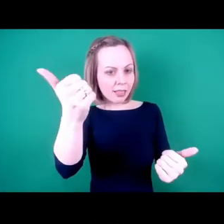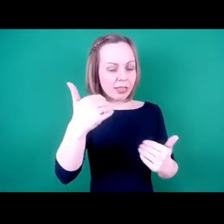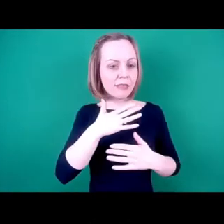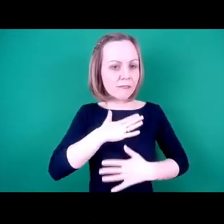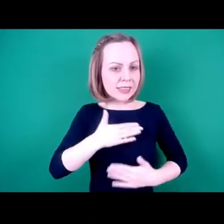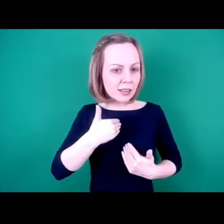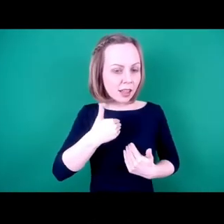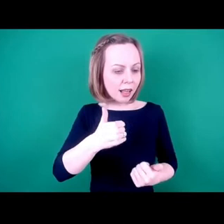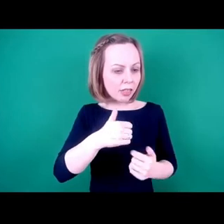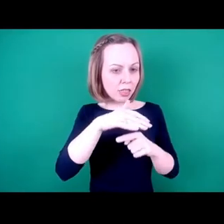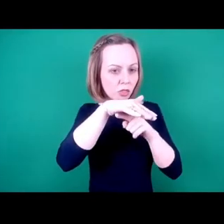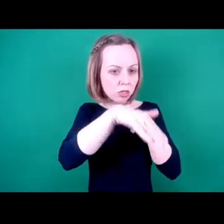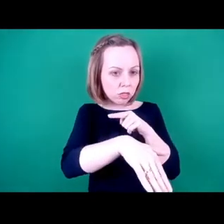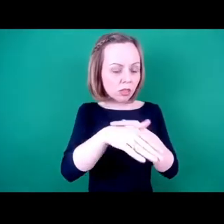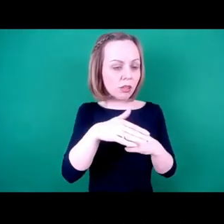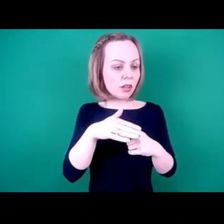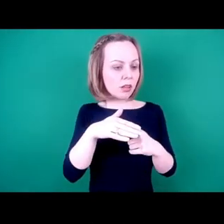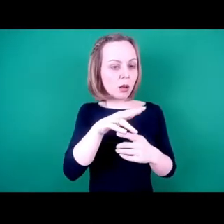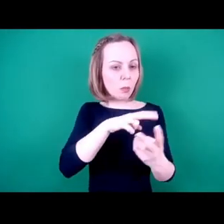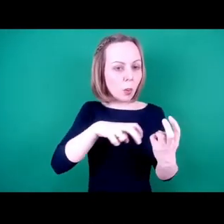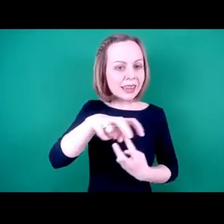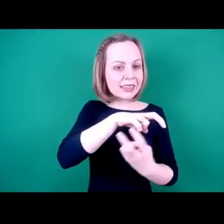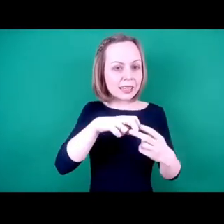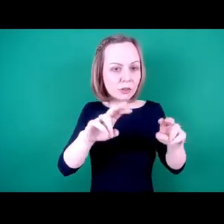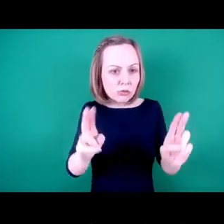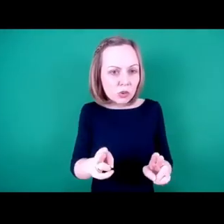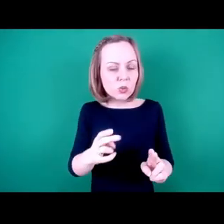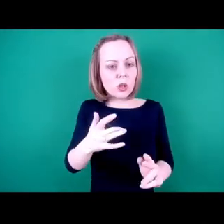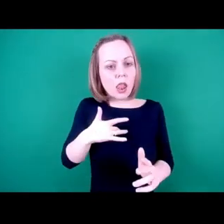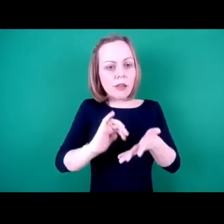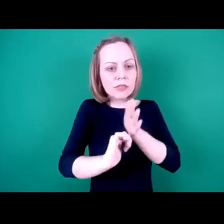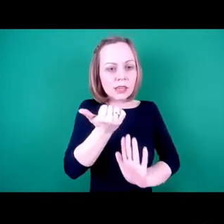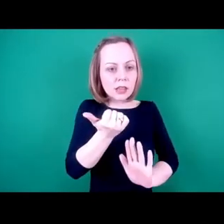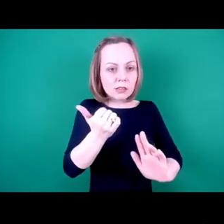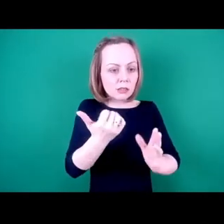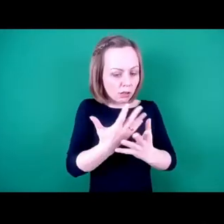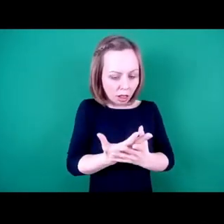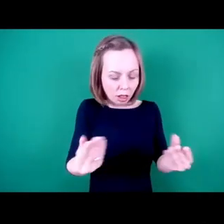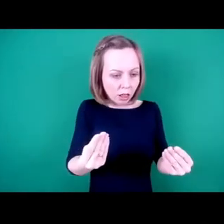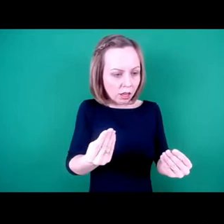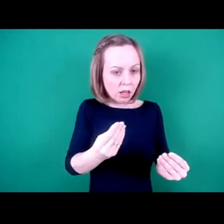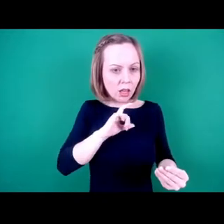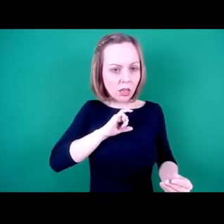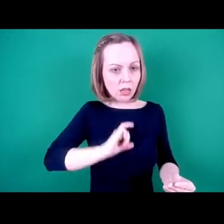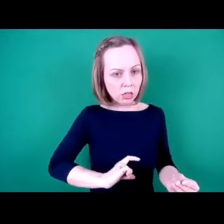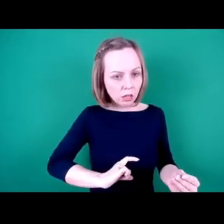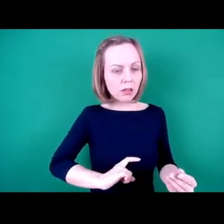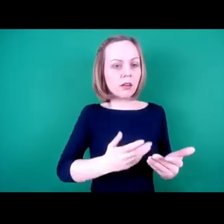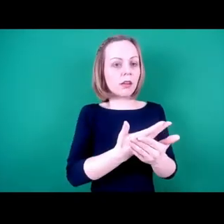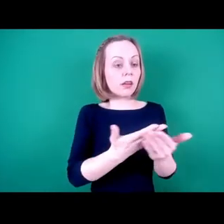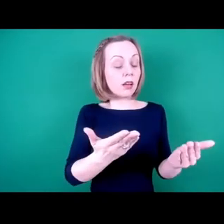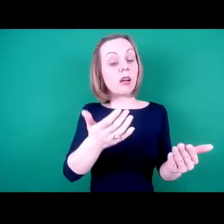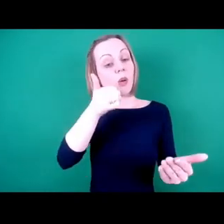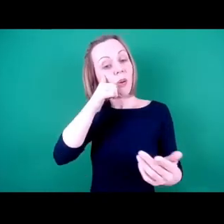reduced mobility, loss of essential life skills and low self esteem. And what we hear is that